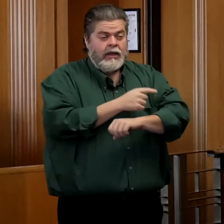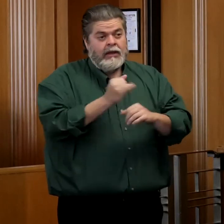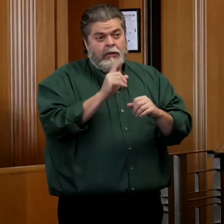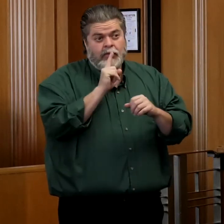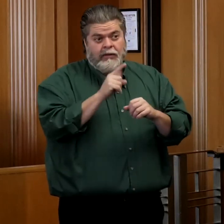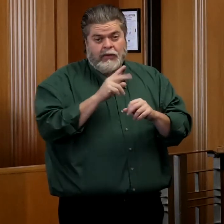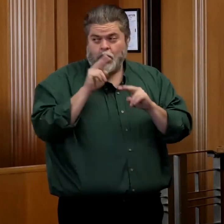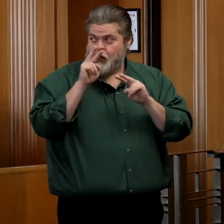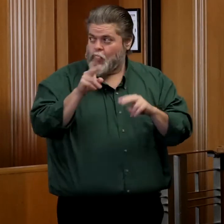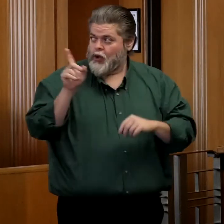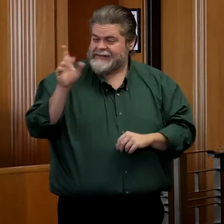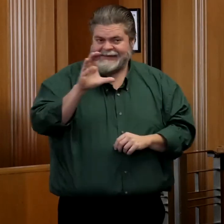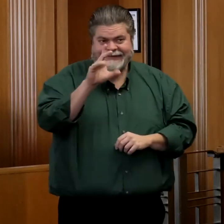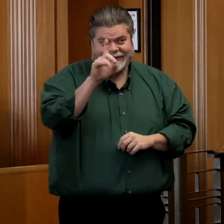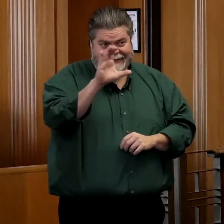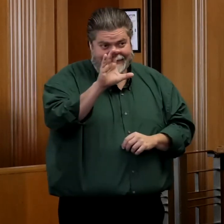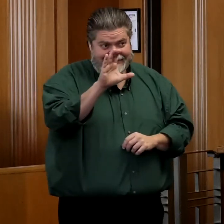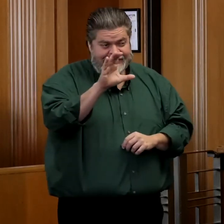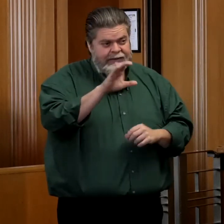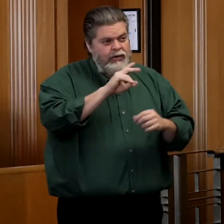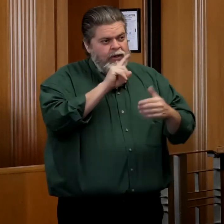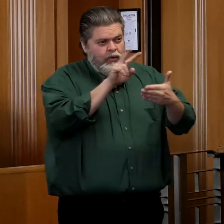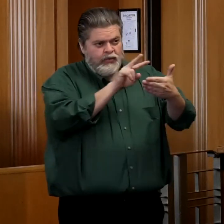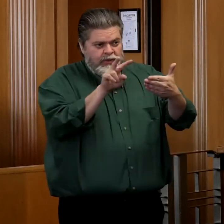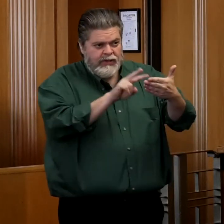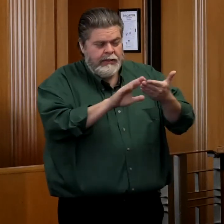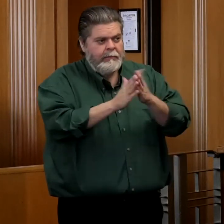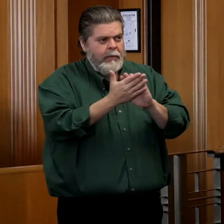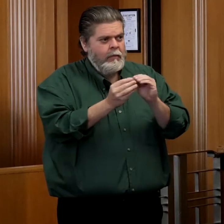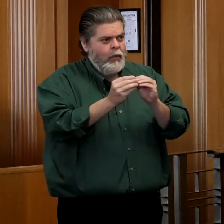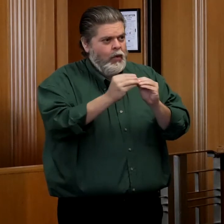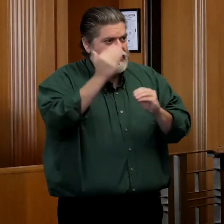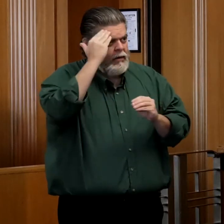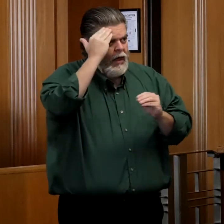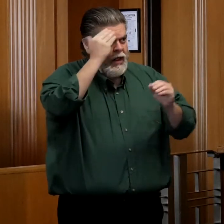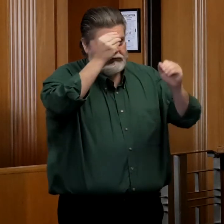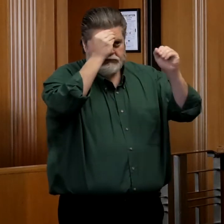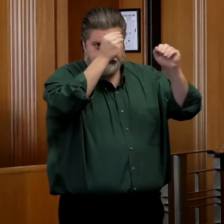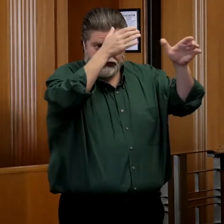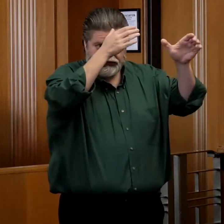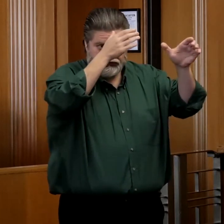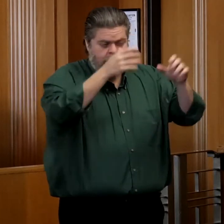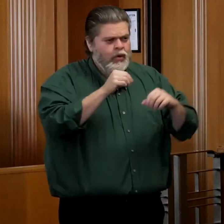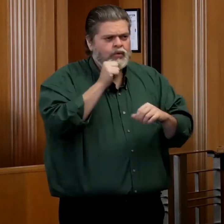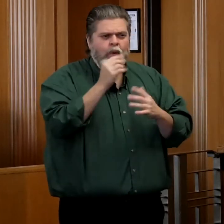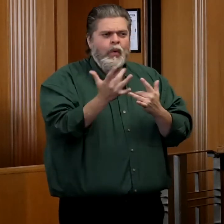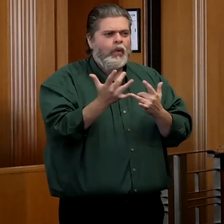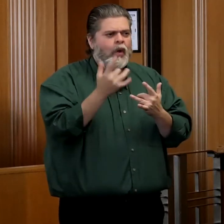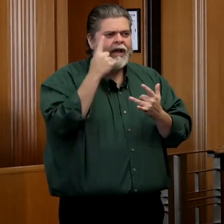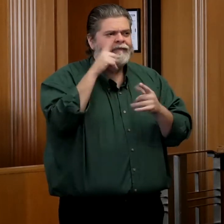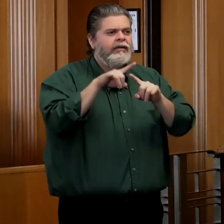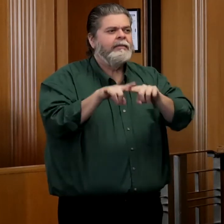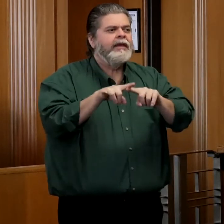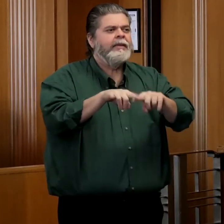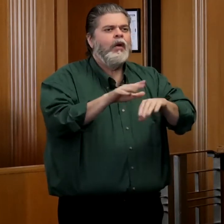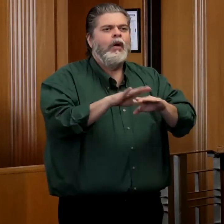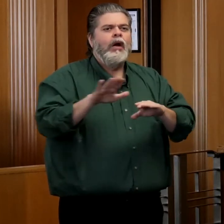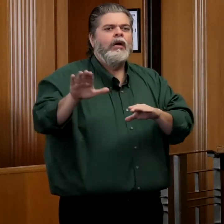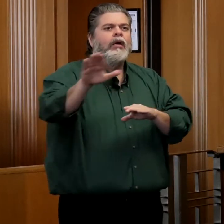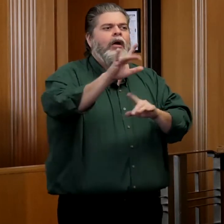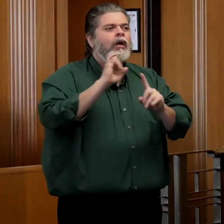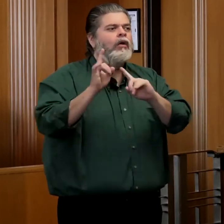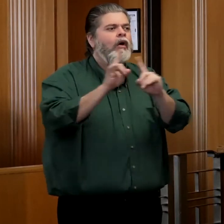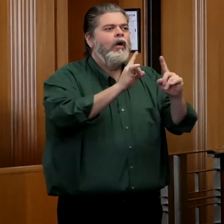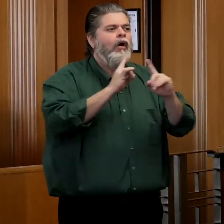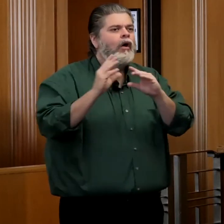going on that CDC website and educating yourselves as individuals and don't wait for someone to educate you on it, but be reaching